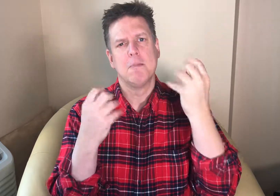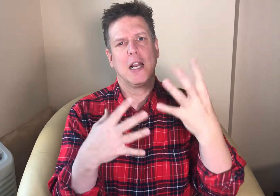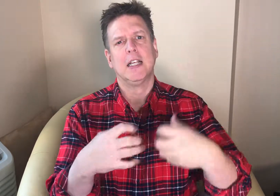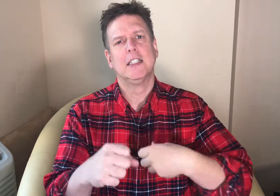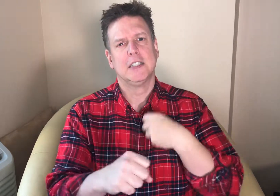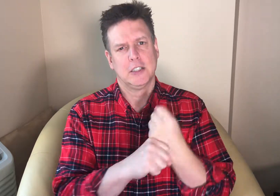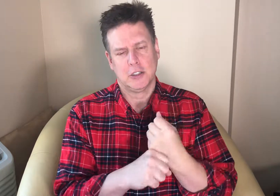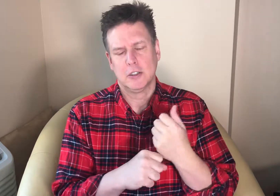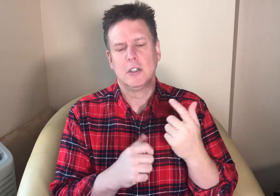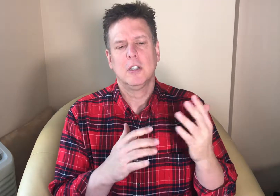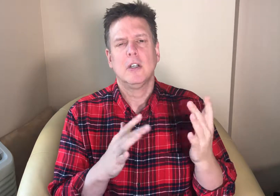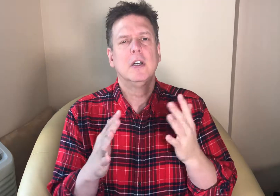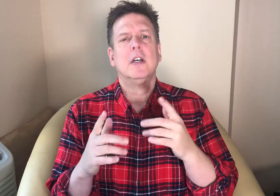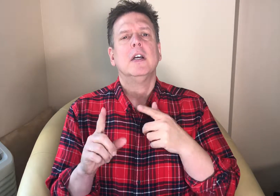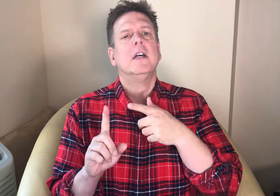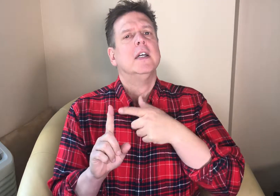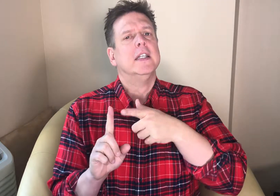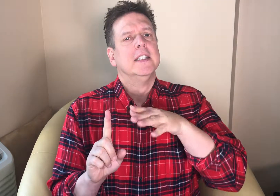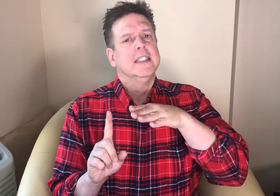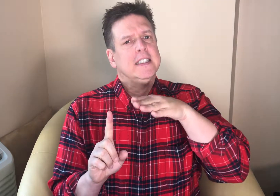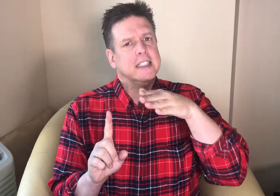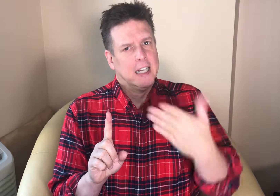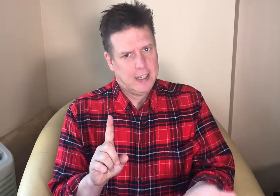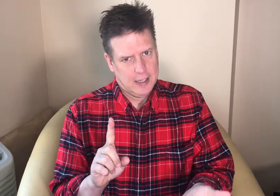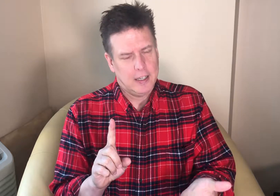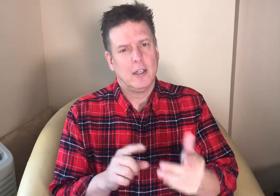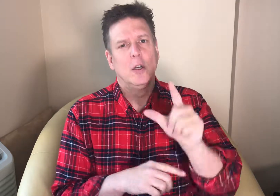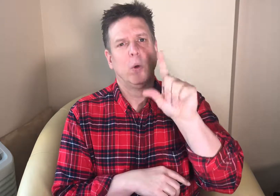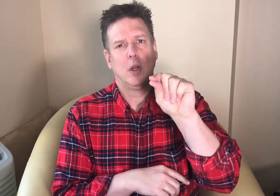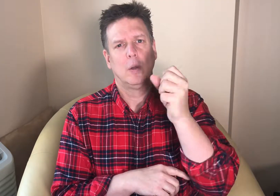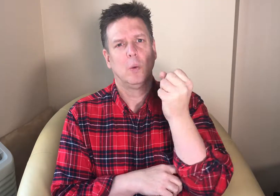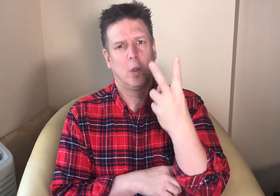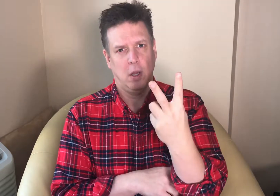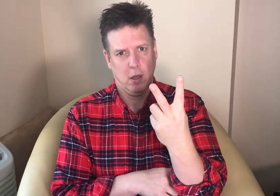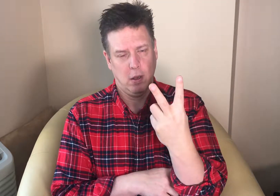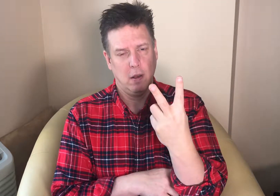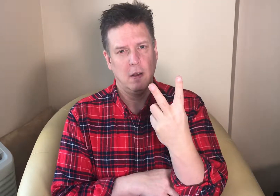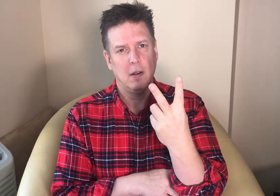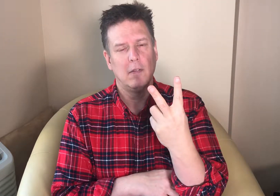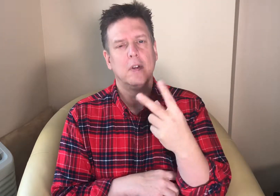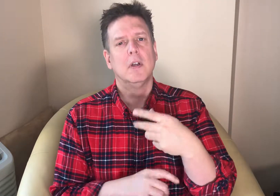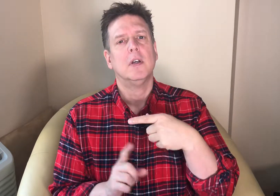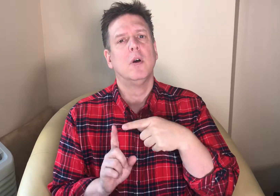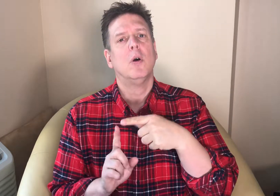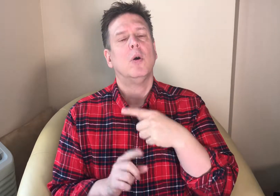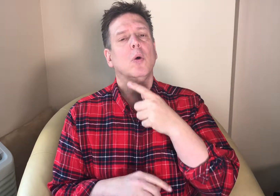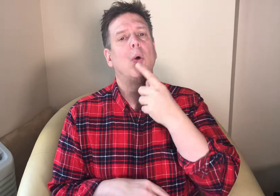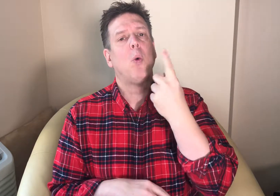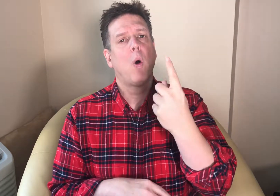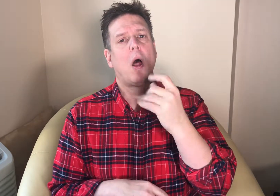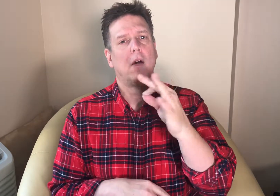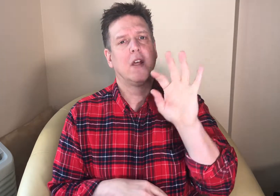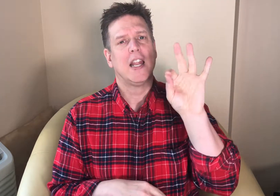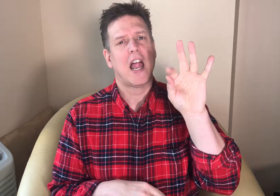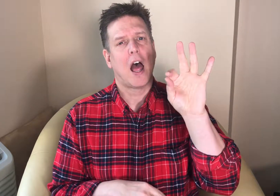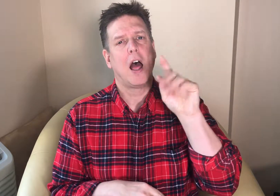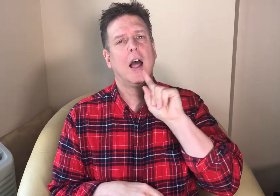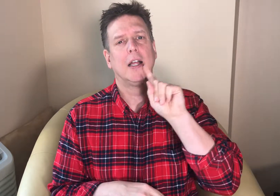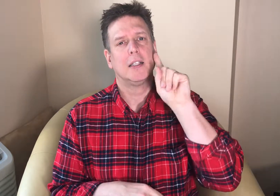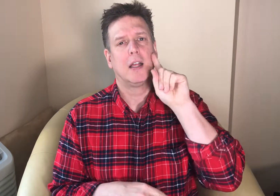art for many years and he passed away in 2012 he's one